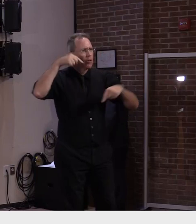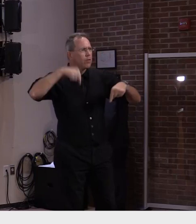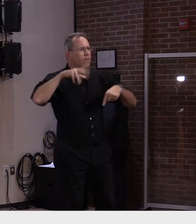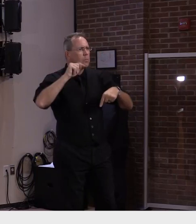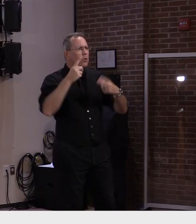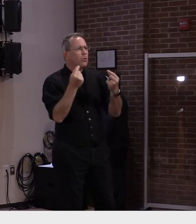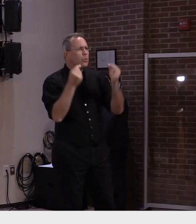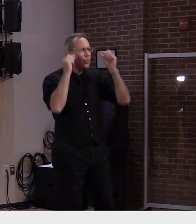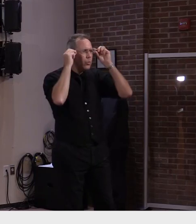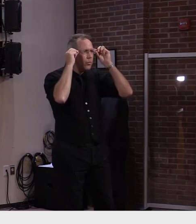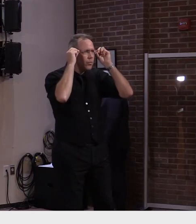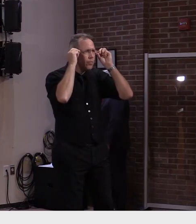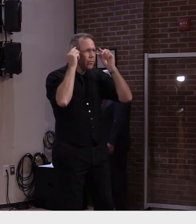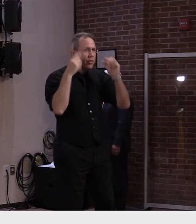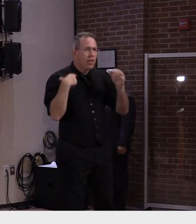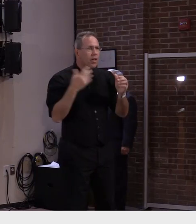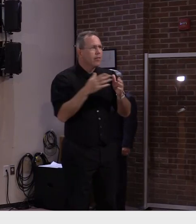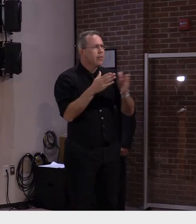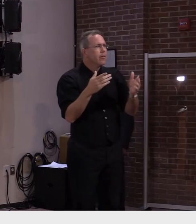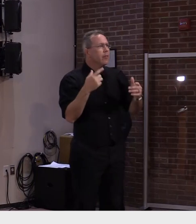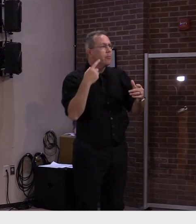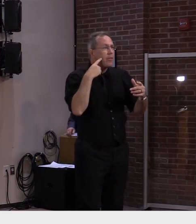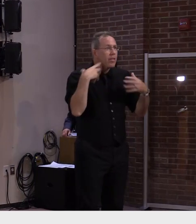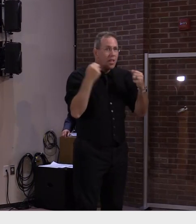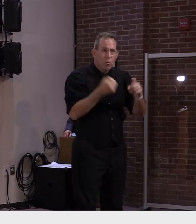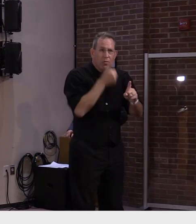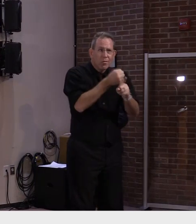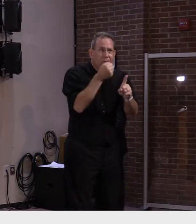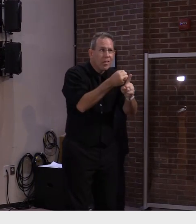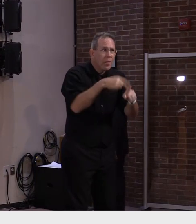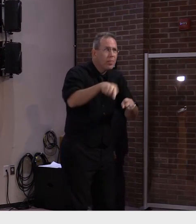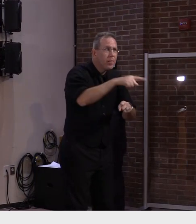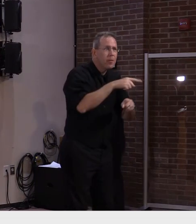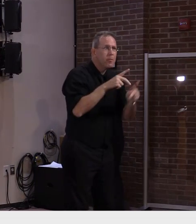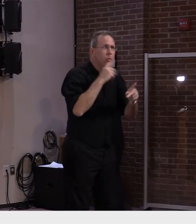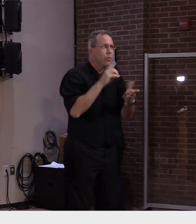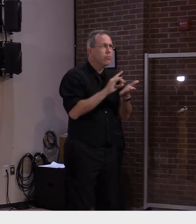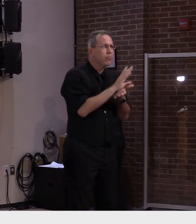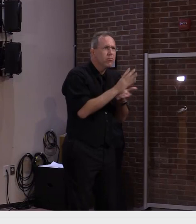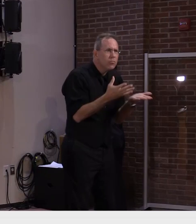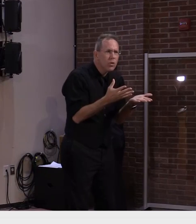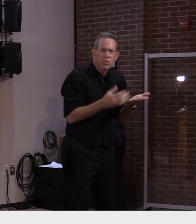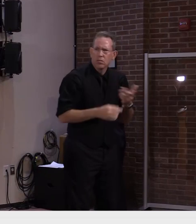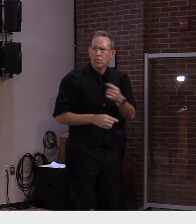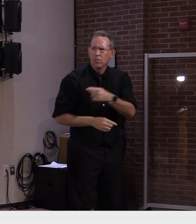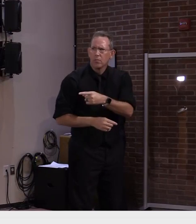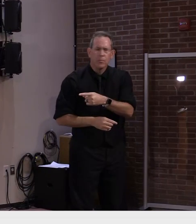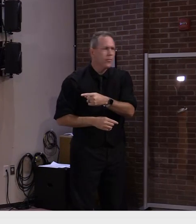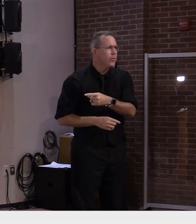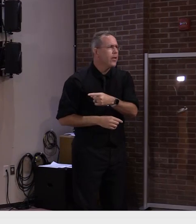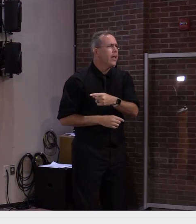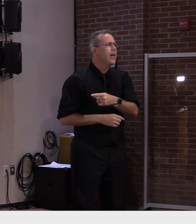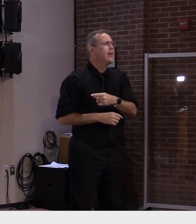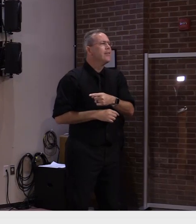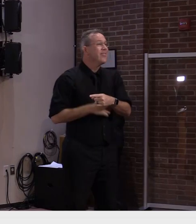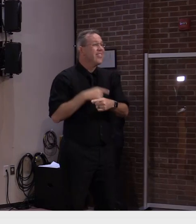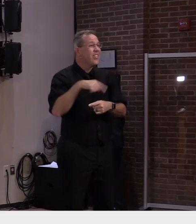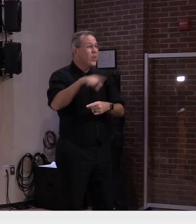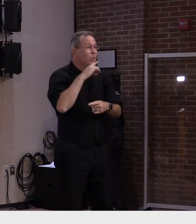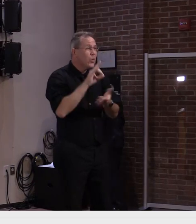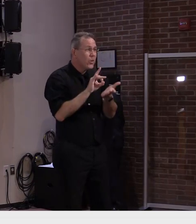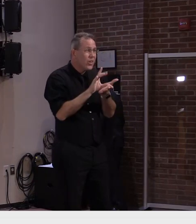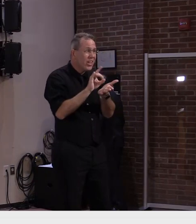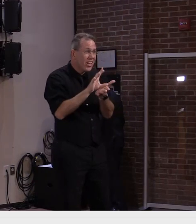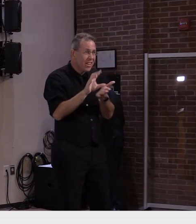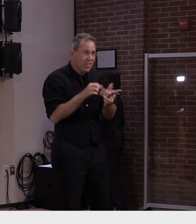Meaning if they are evicted. Is that what you're saying, Greg? Correct. Correct. Of